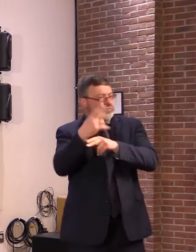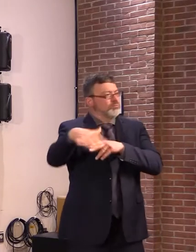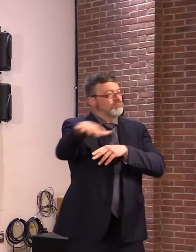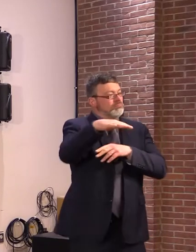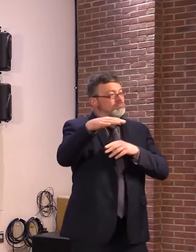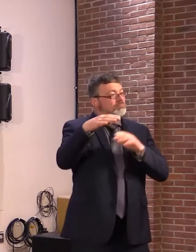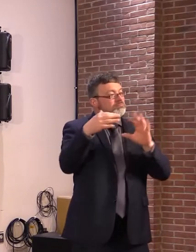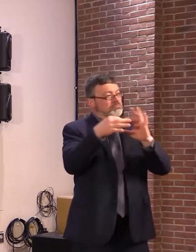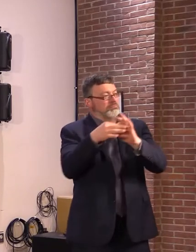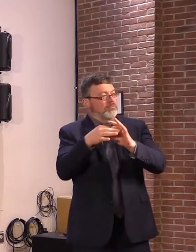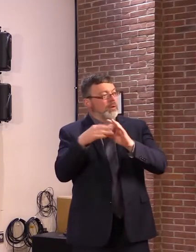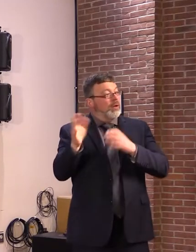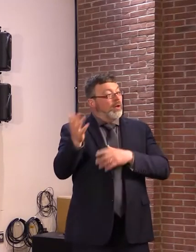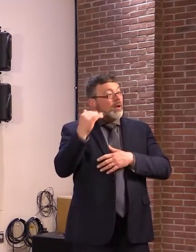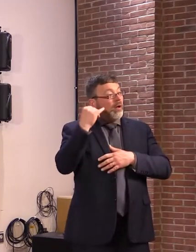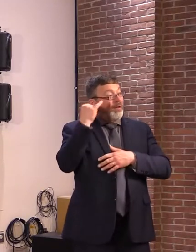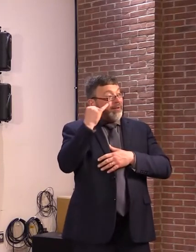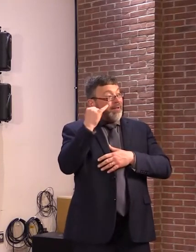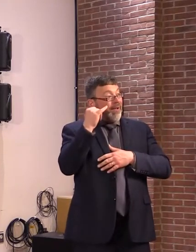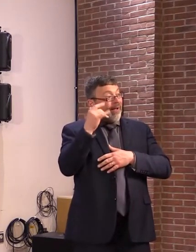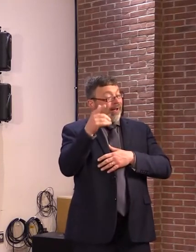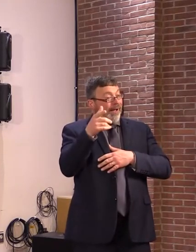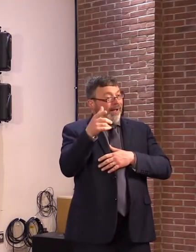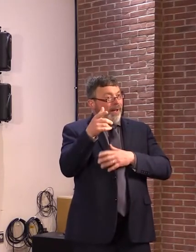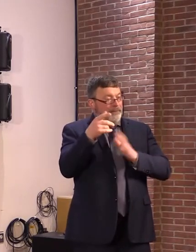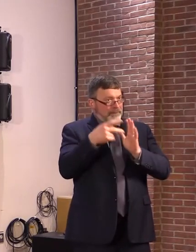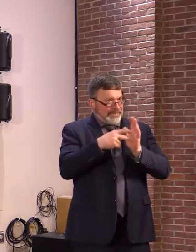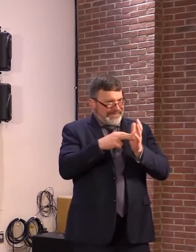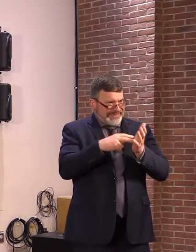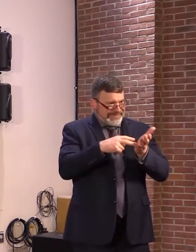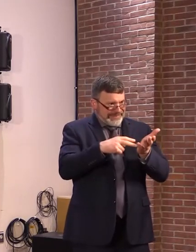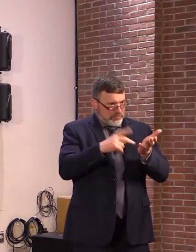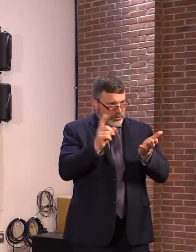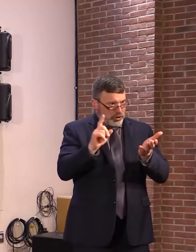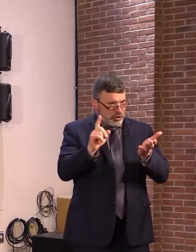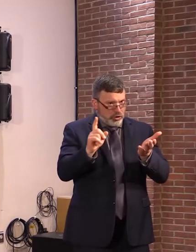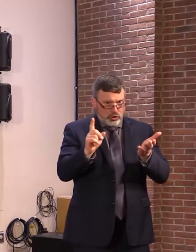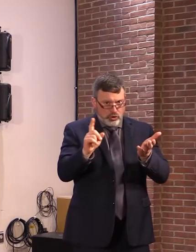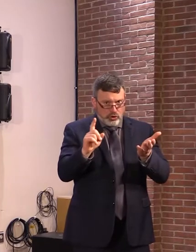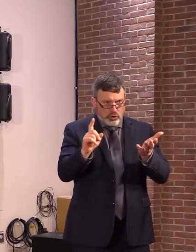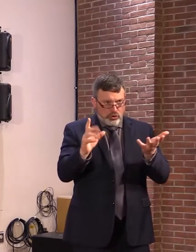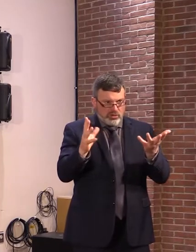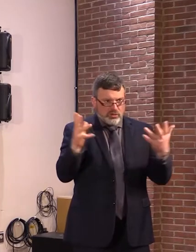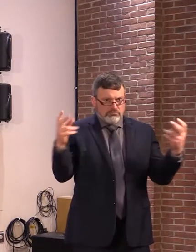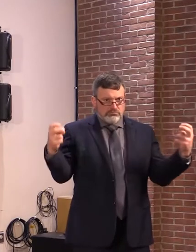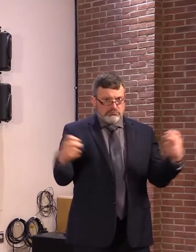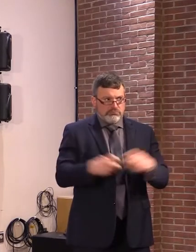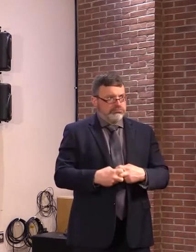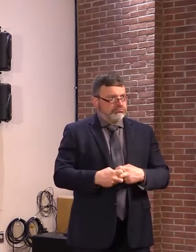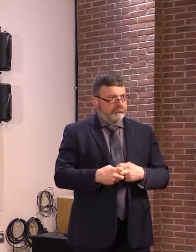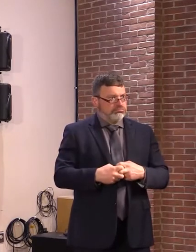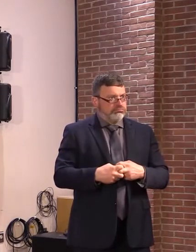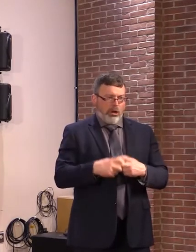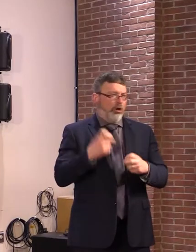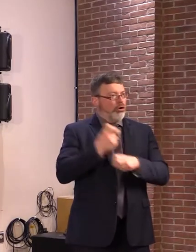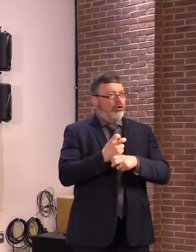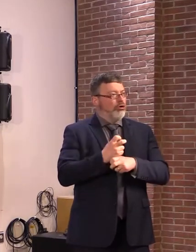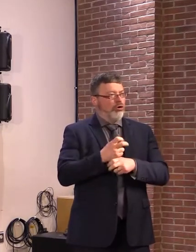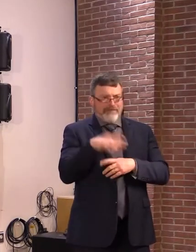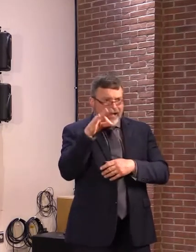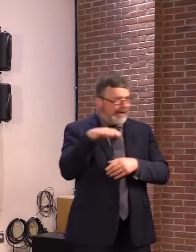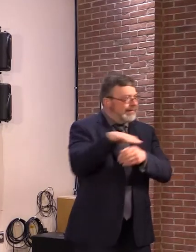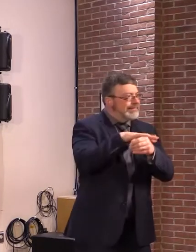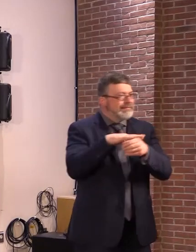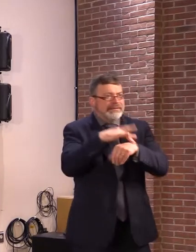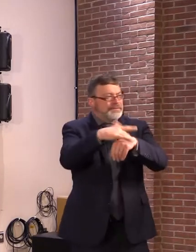off vast swaths of land from development. Whether one thinks this is a good policy or not, and this is the key here, this could be